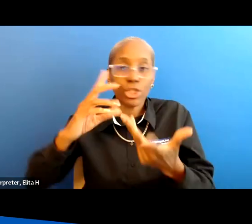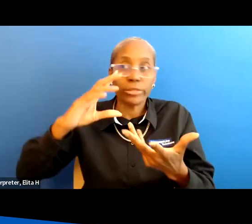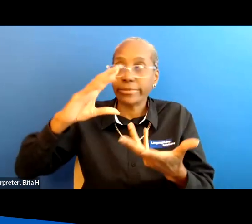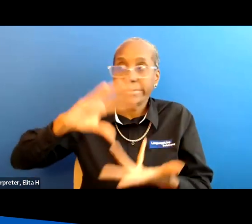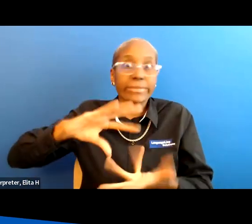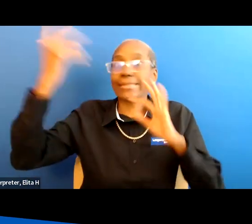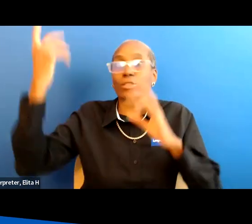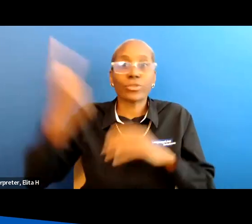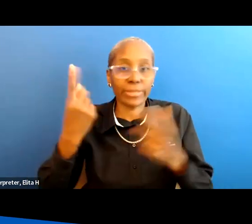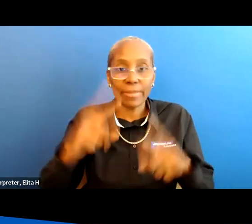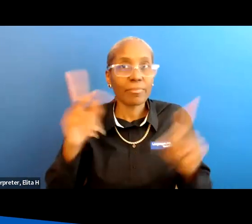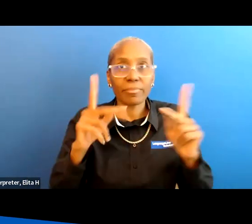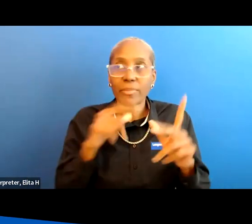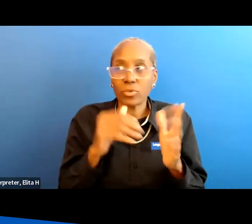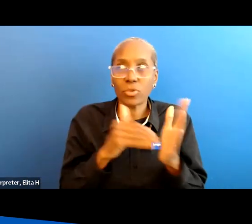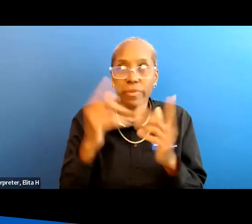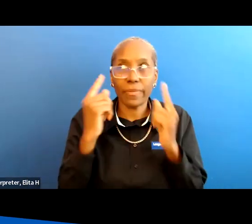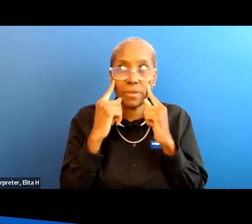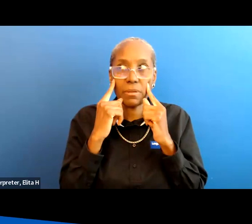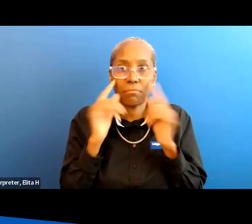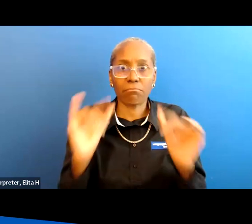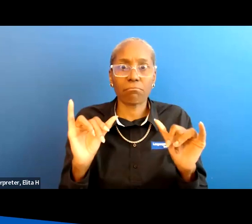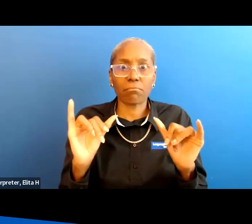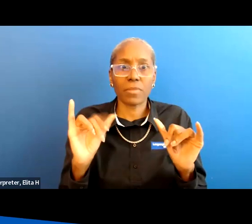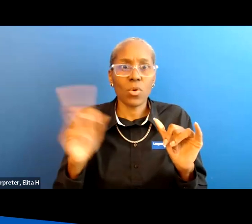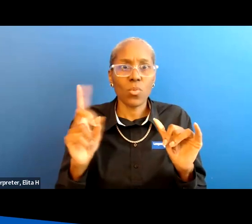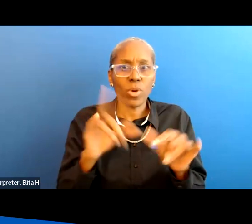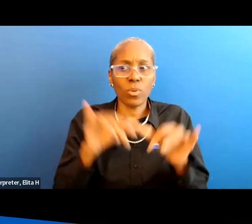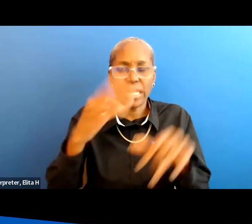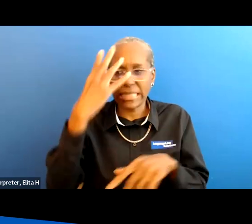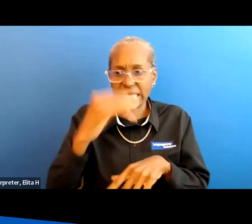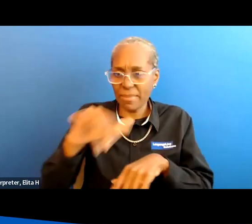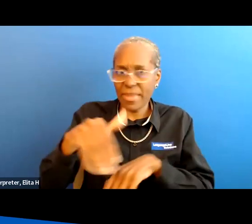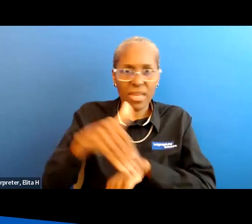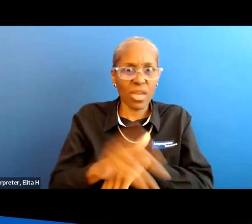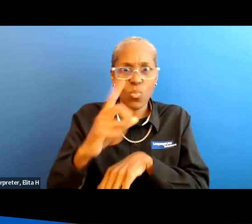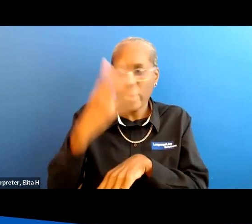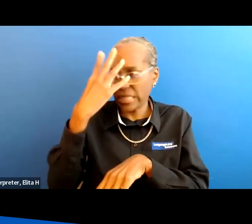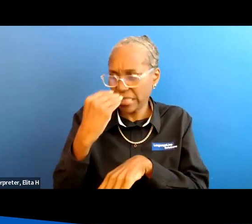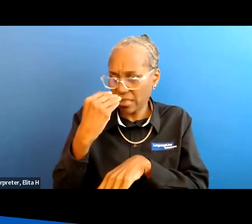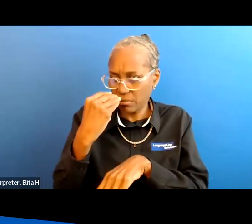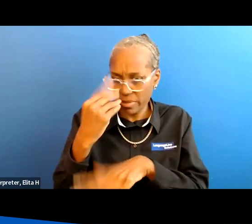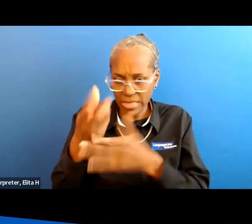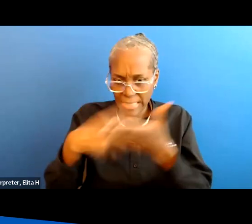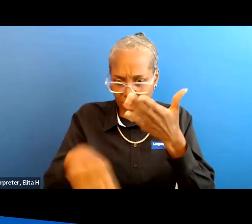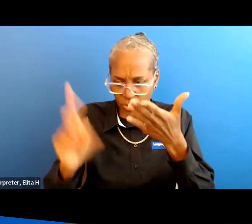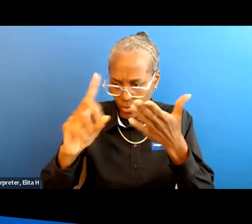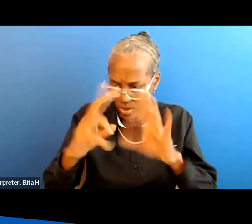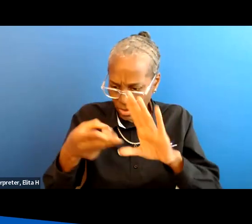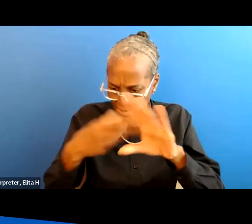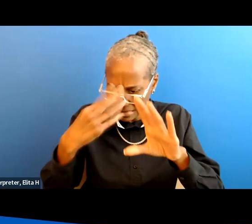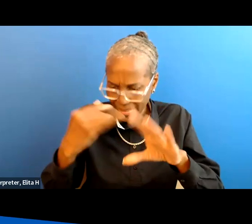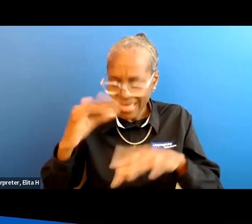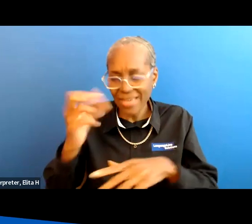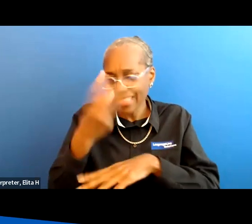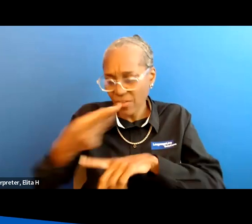and then what people don't often think about is where am i going to sleep that night where am i going to sleep next week if it's going to